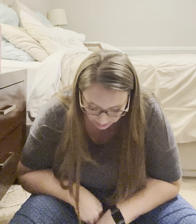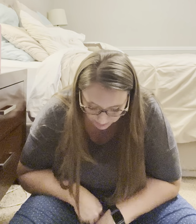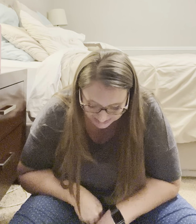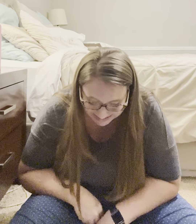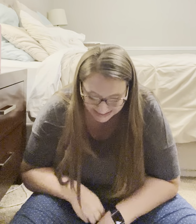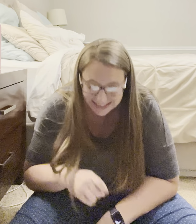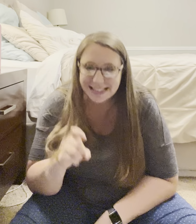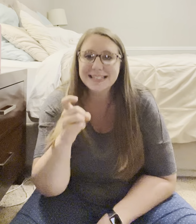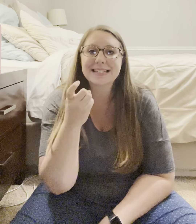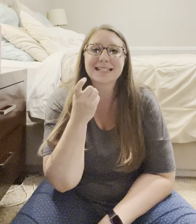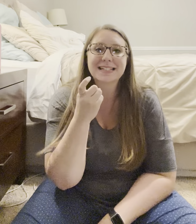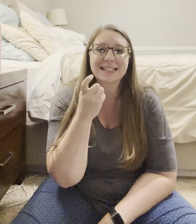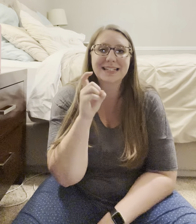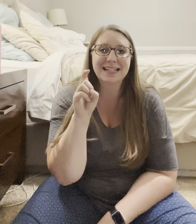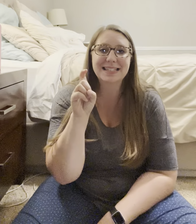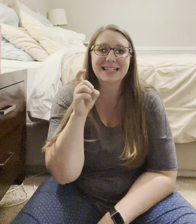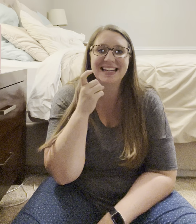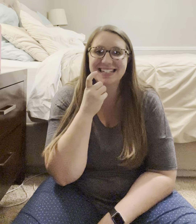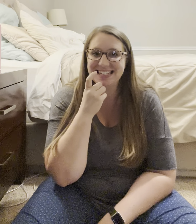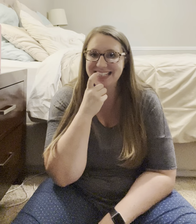next one. Dentist. It's like your teeth.